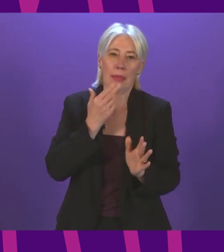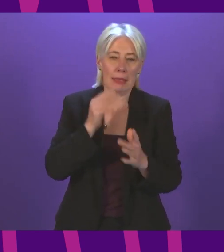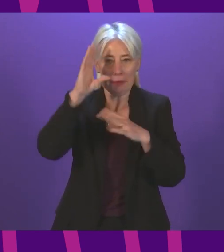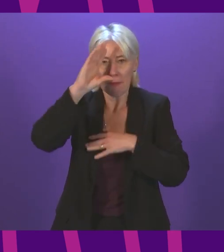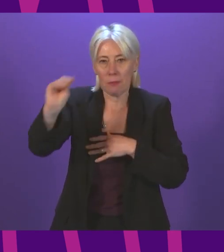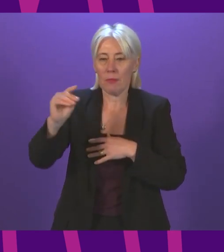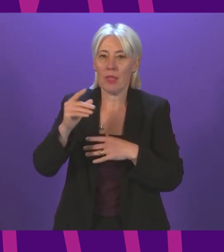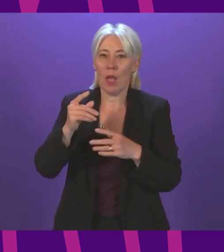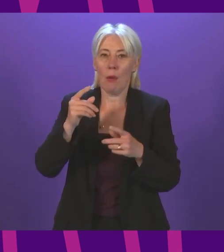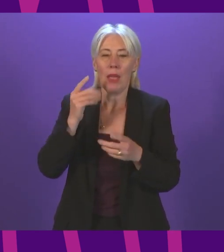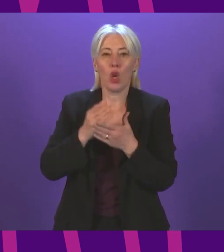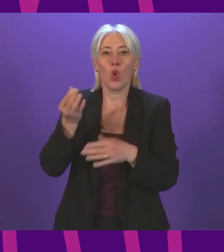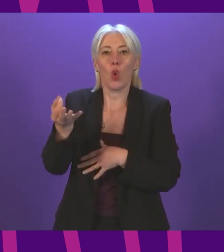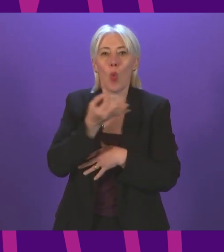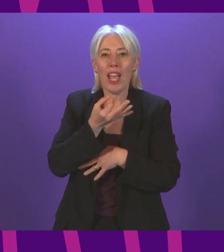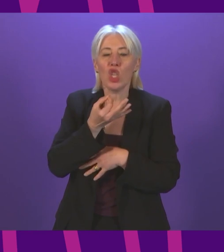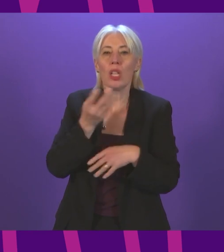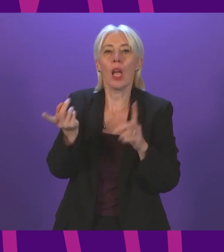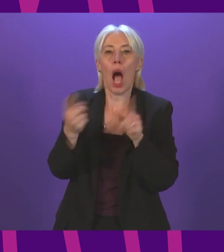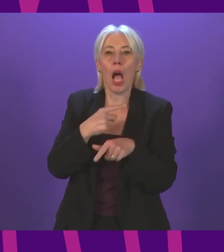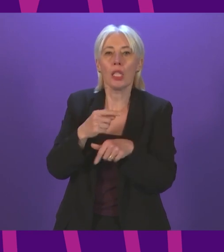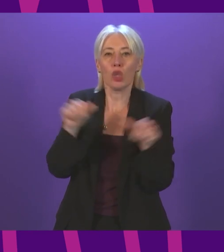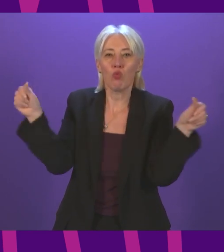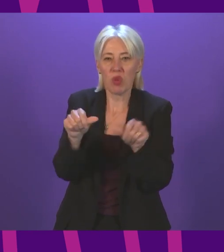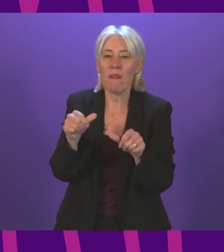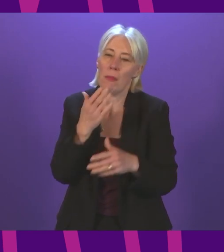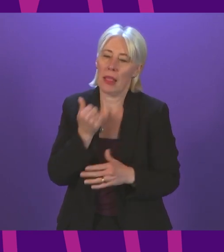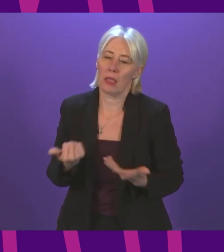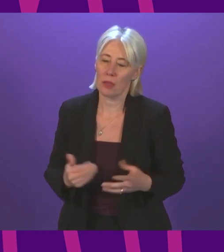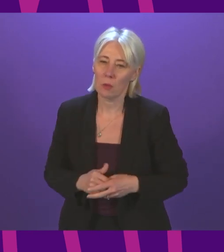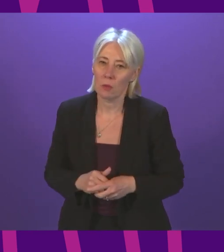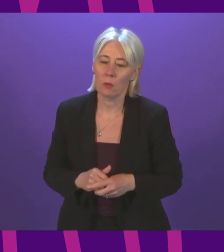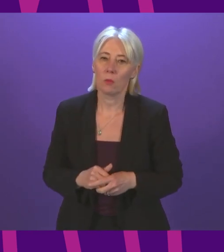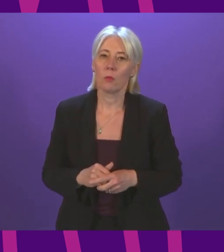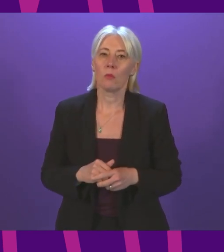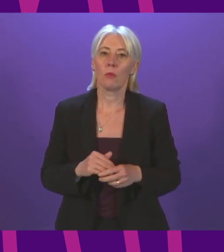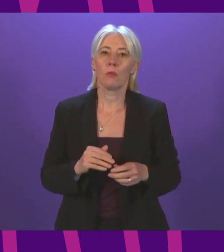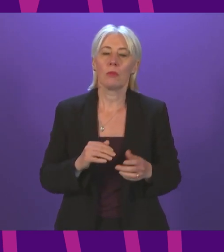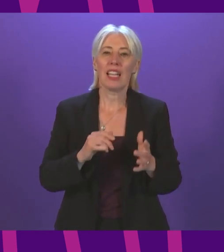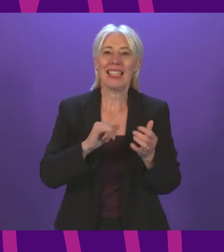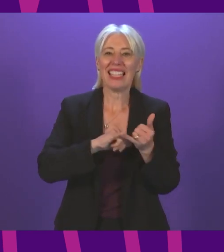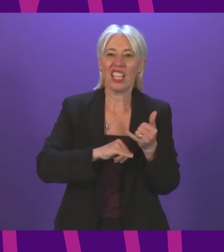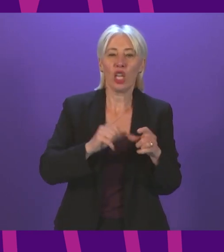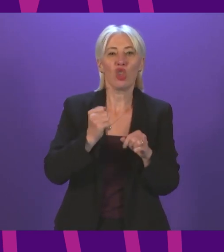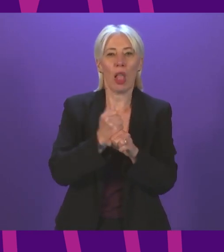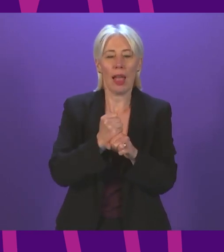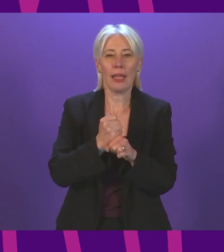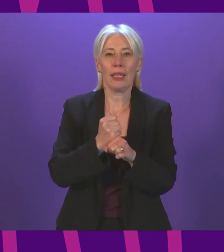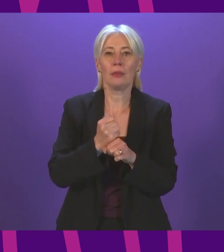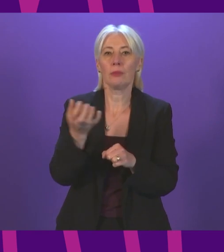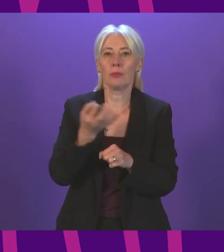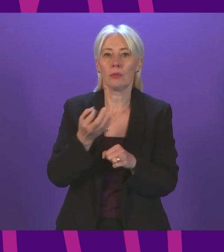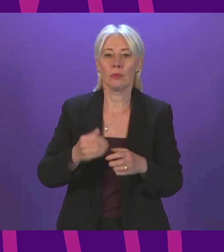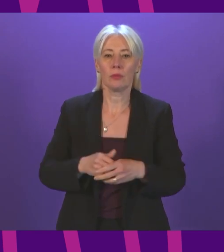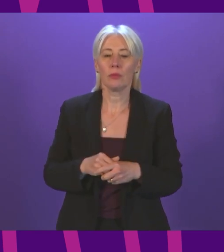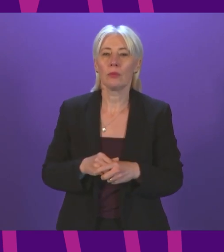the Cabinet Secretary to keep questions and answers as brief as possible. I would